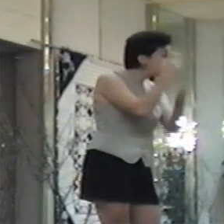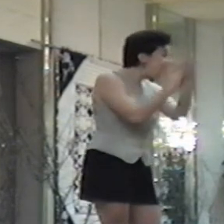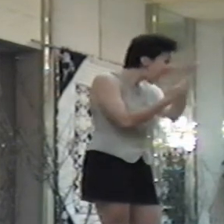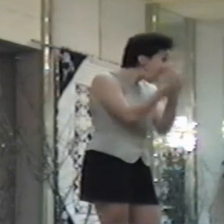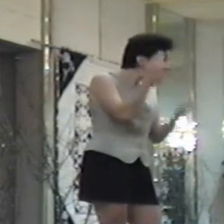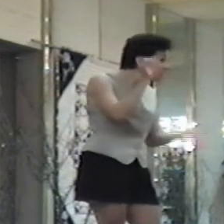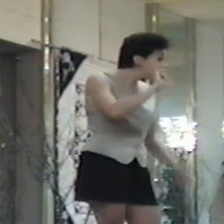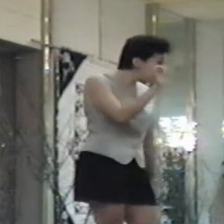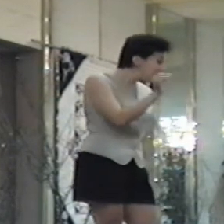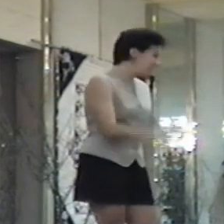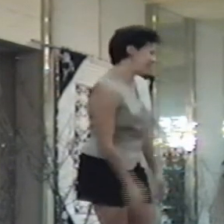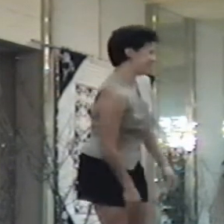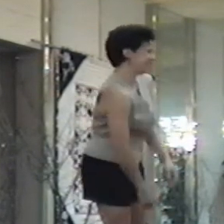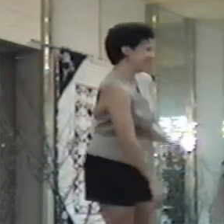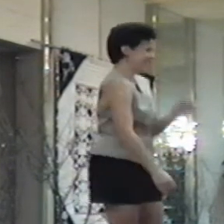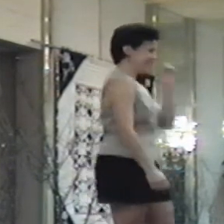Yes. he has sexy hands, too.